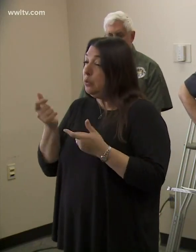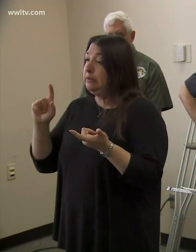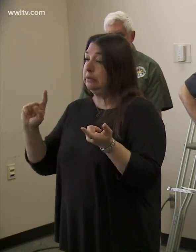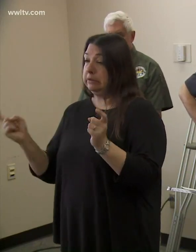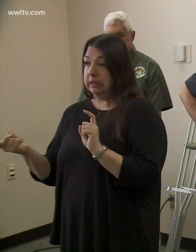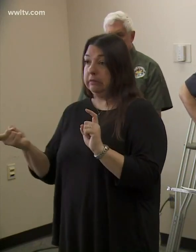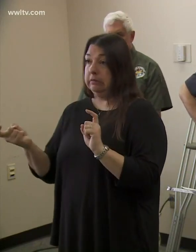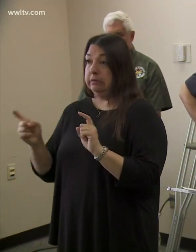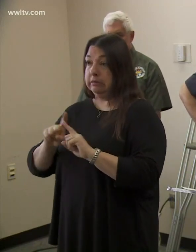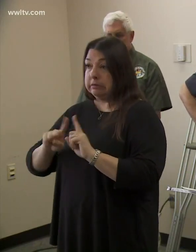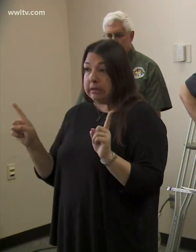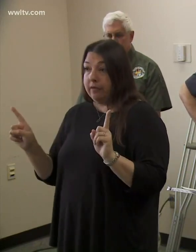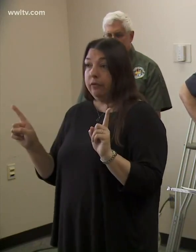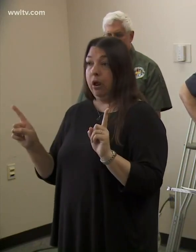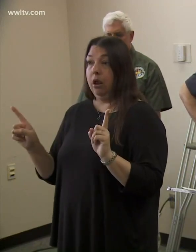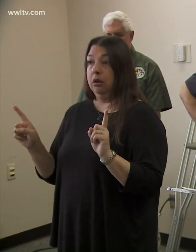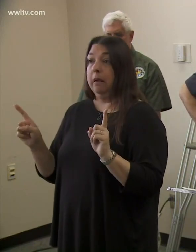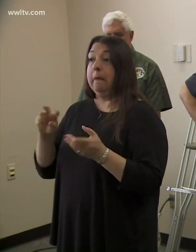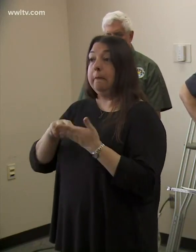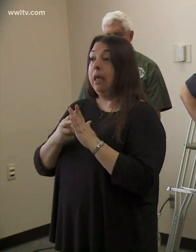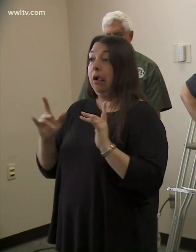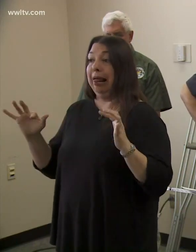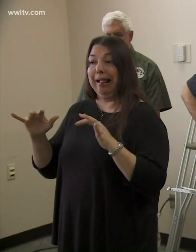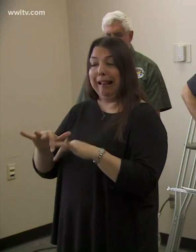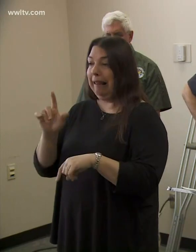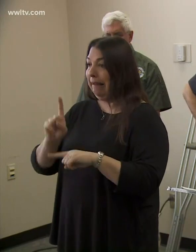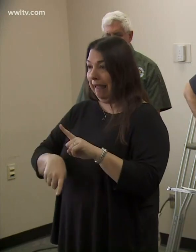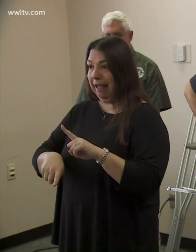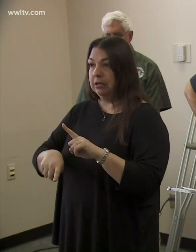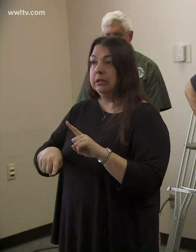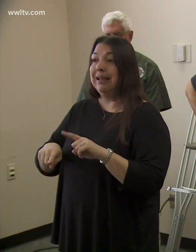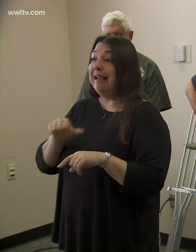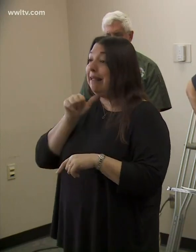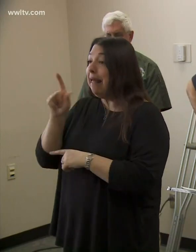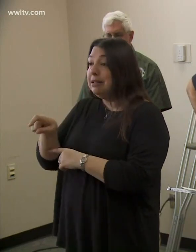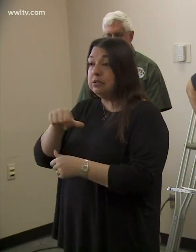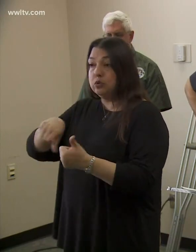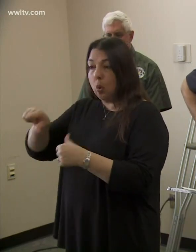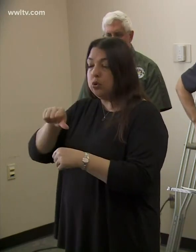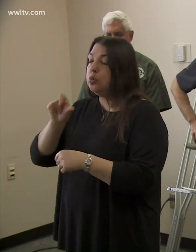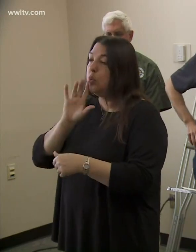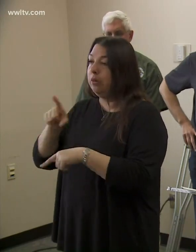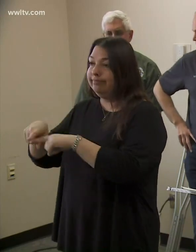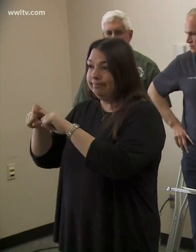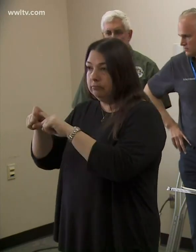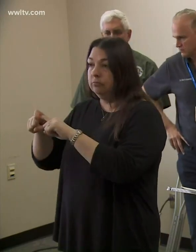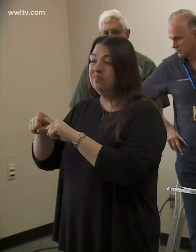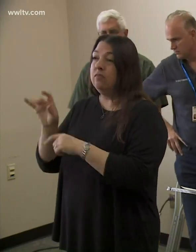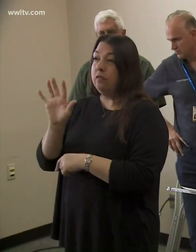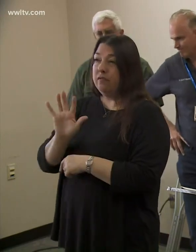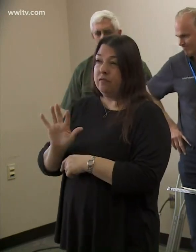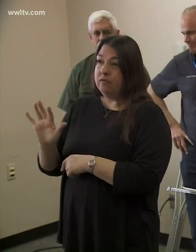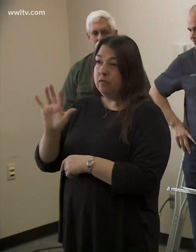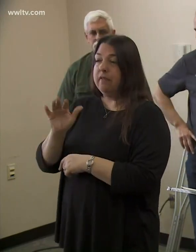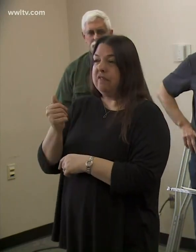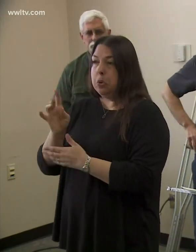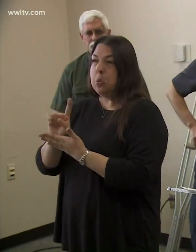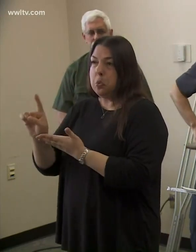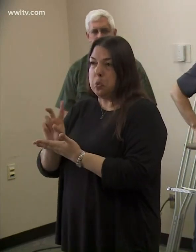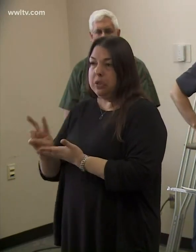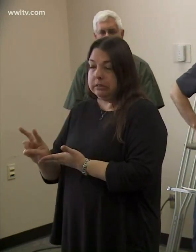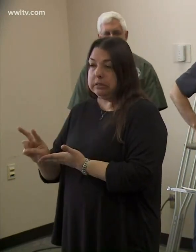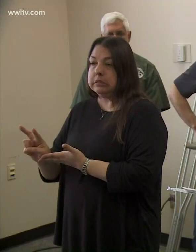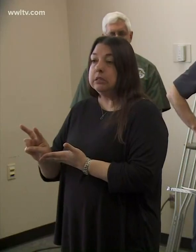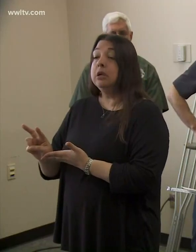somewhat with these large gatherings and with unnecessary social gatherings for the next, um, few weeks